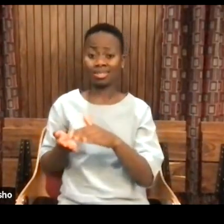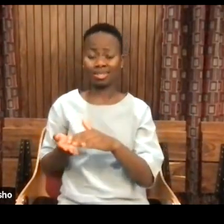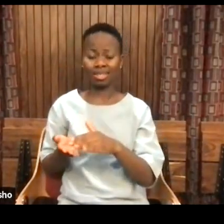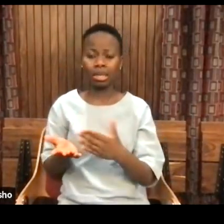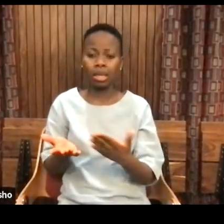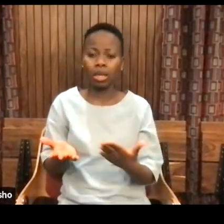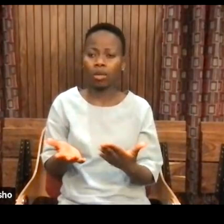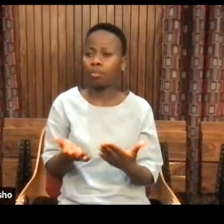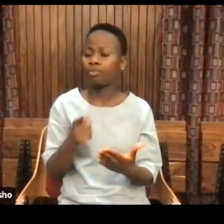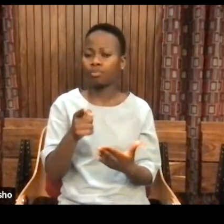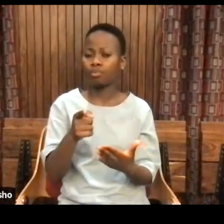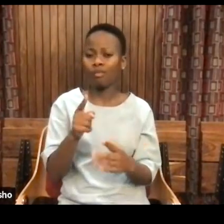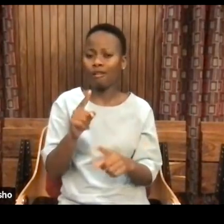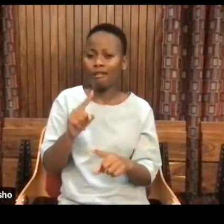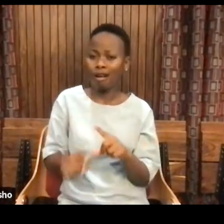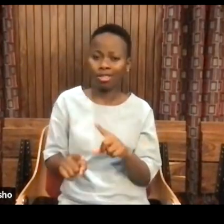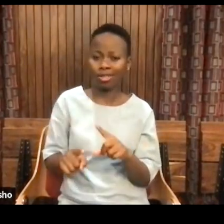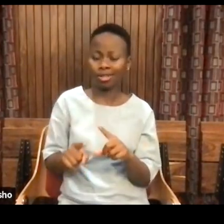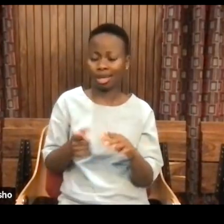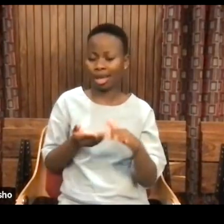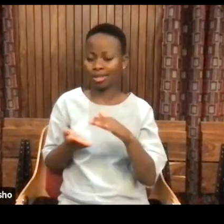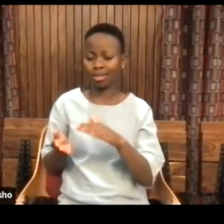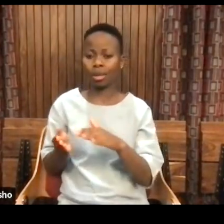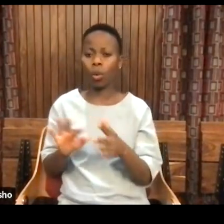that you can't be an ancestor without descendants.